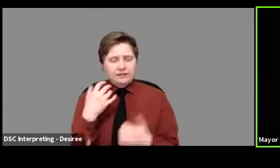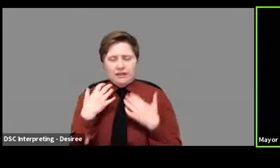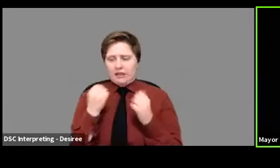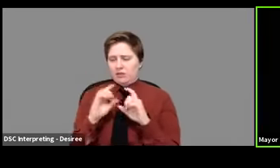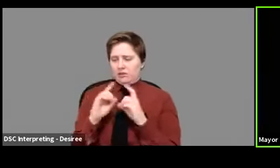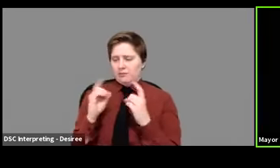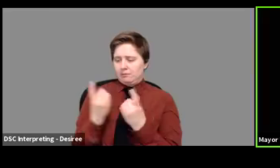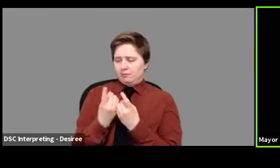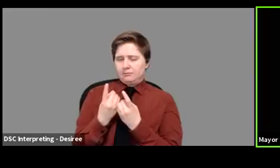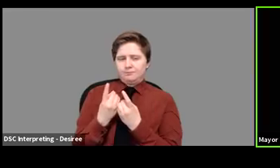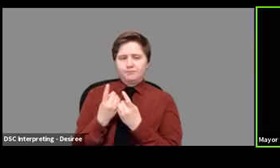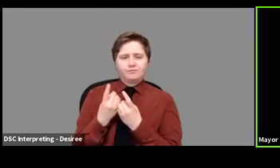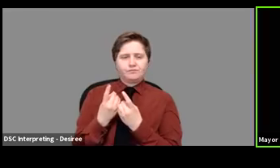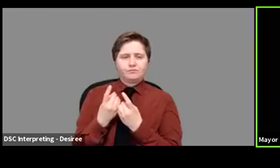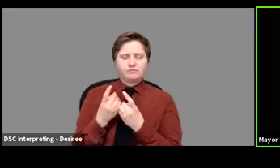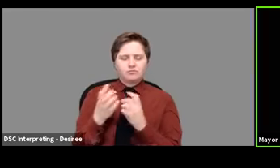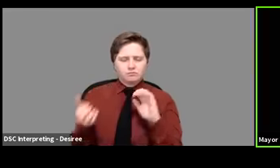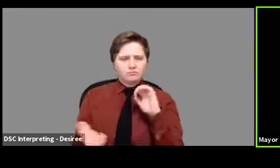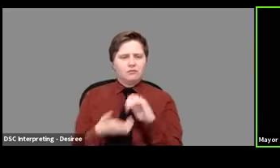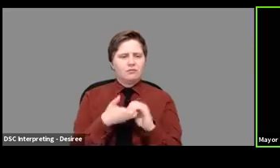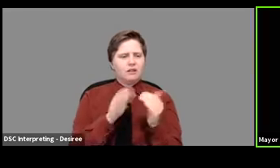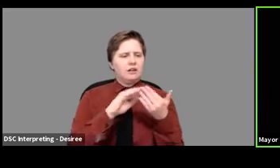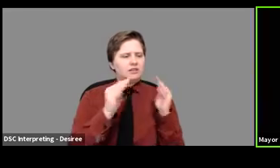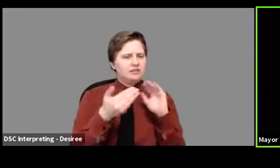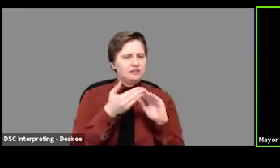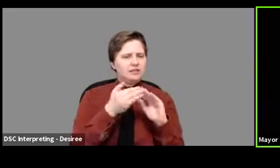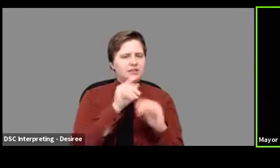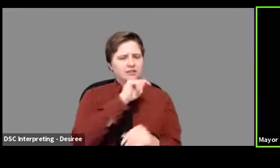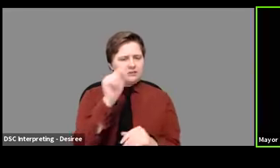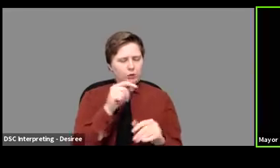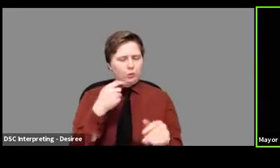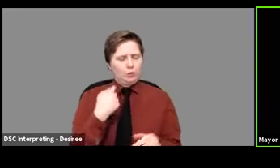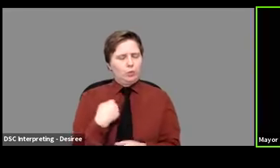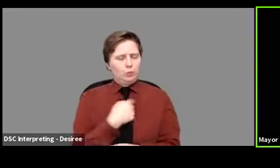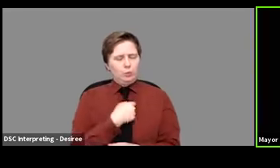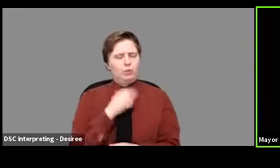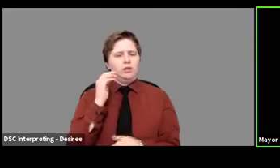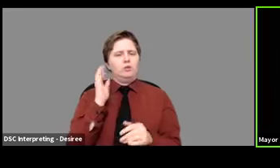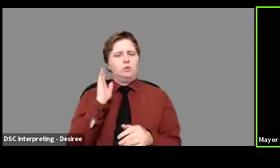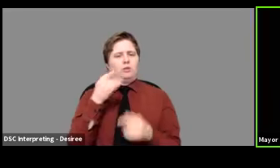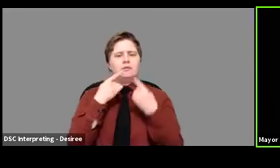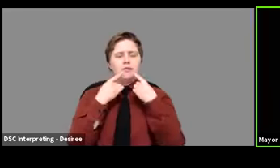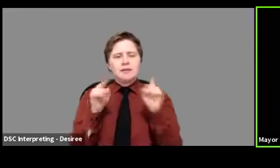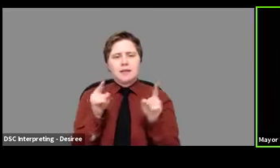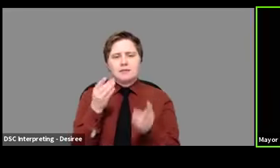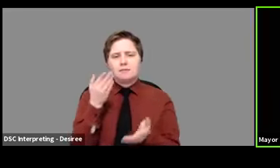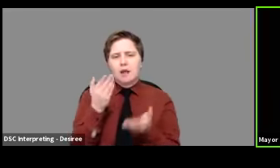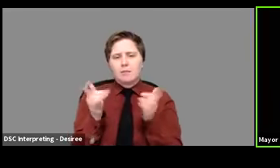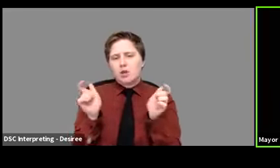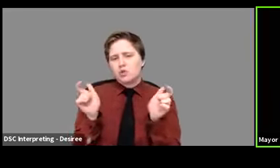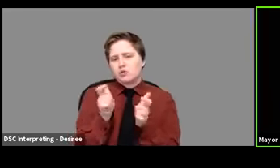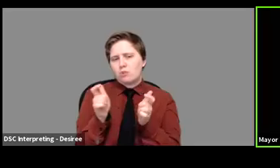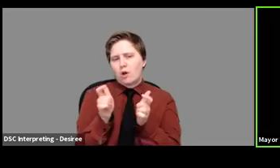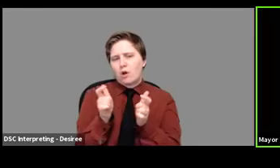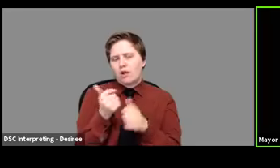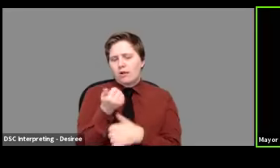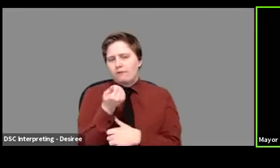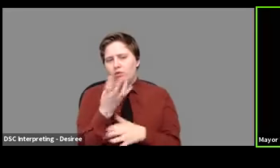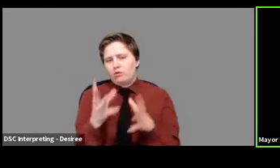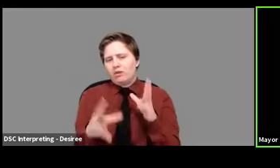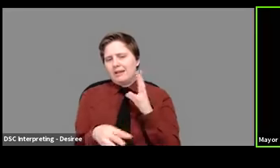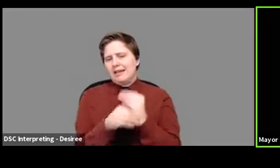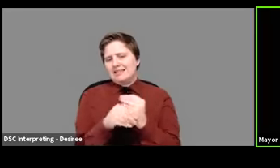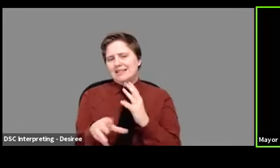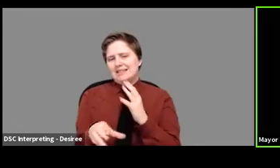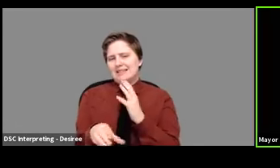department, um, in concert with the city, um, announcing perhaps a small handful of additional,